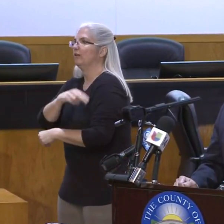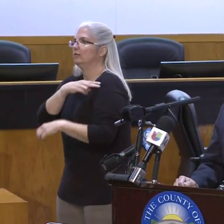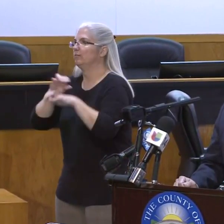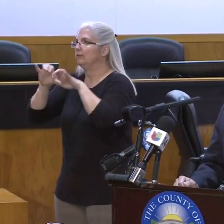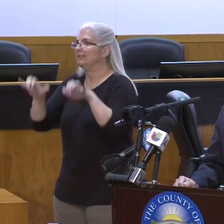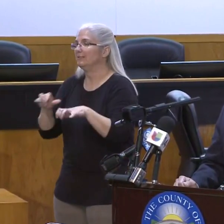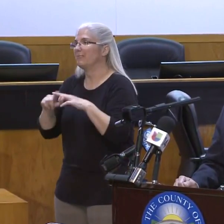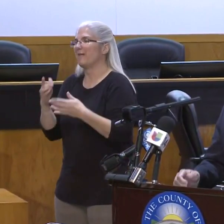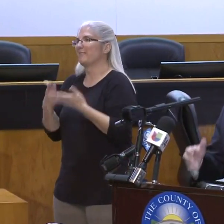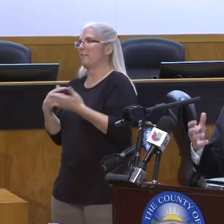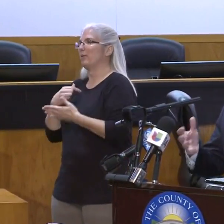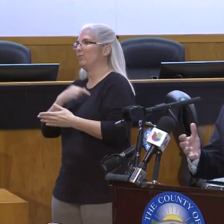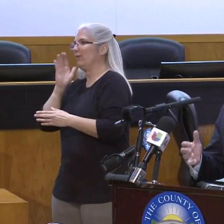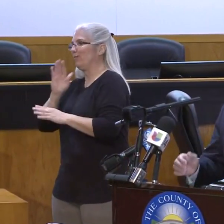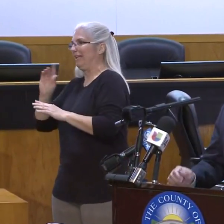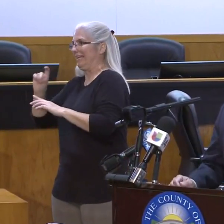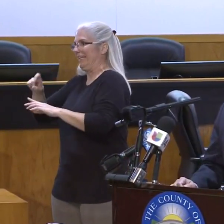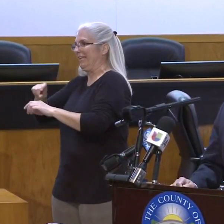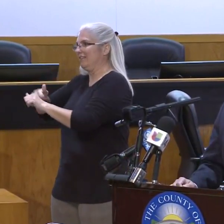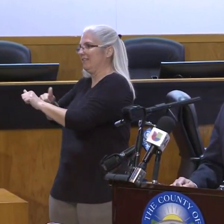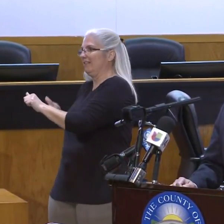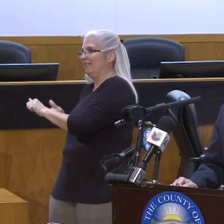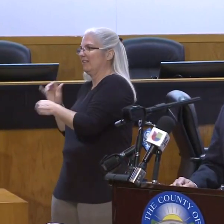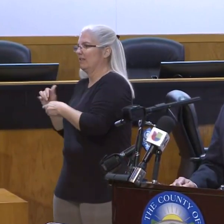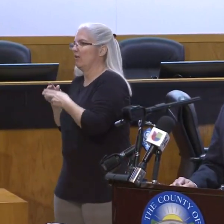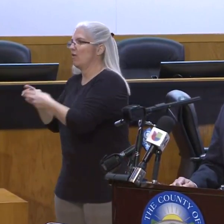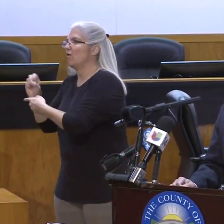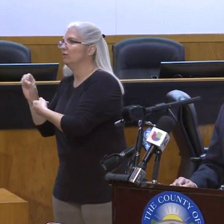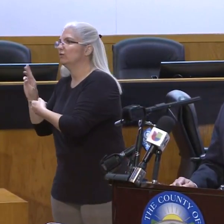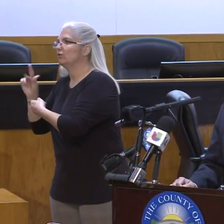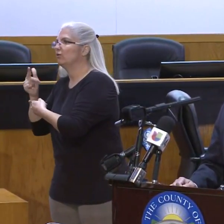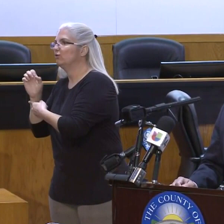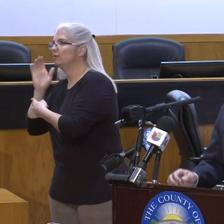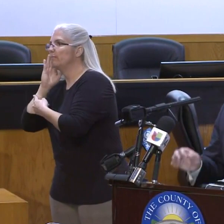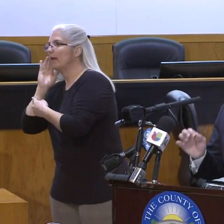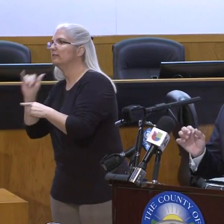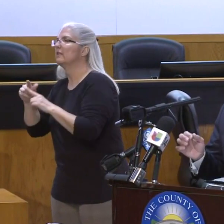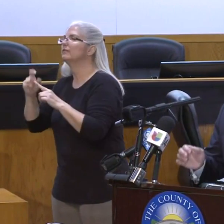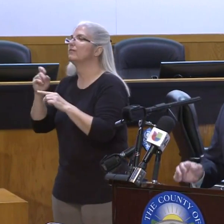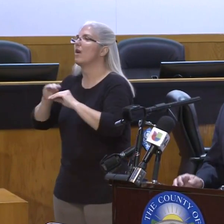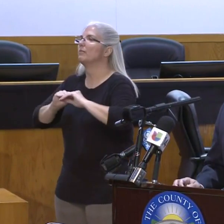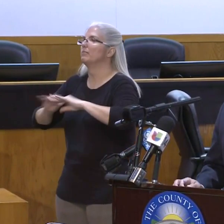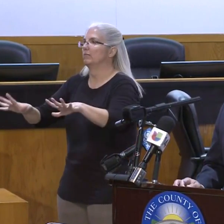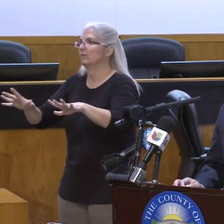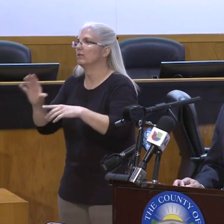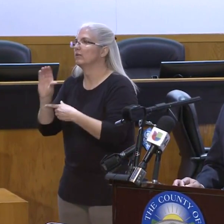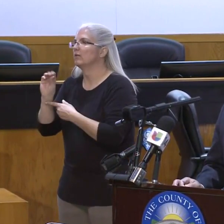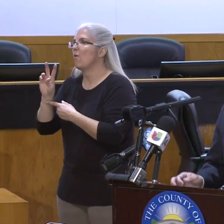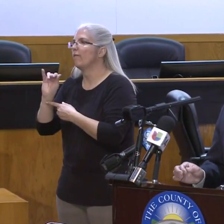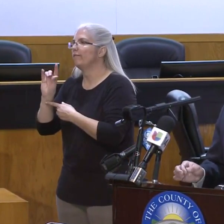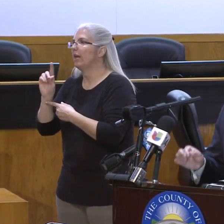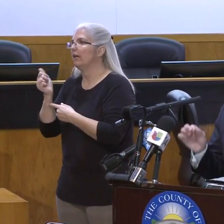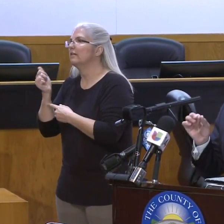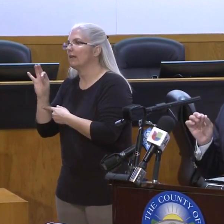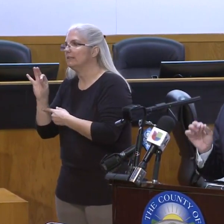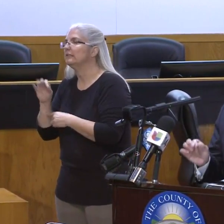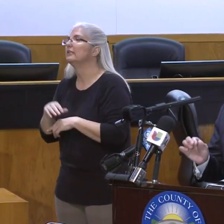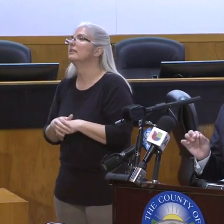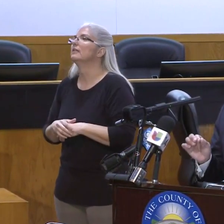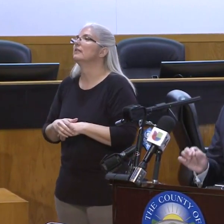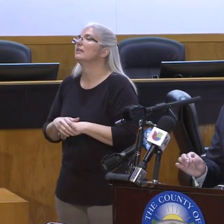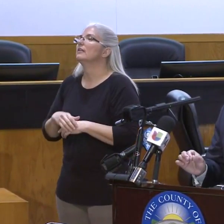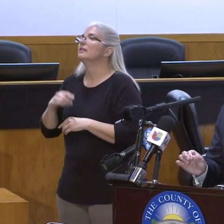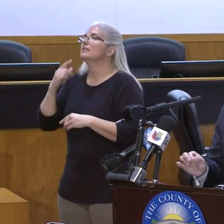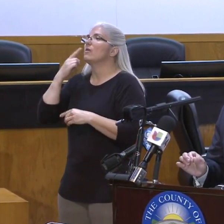light of this event of COVID-19. And just for the public, we want you to know that as of